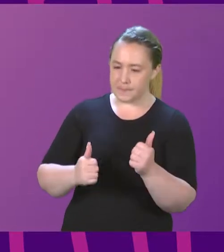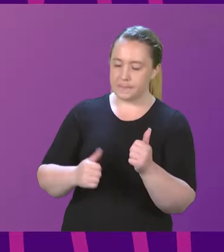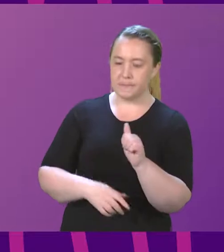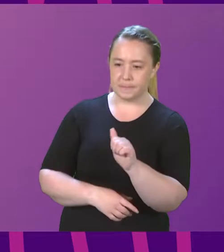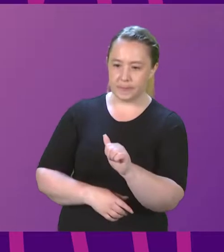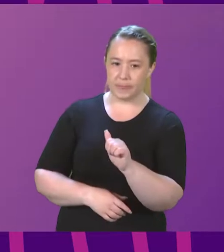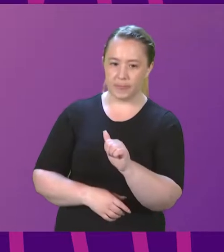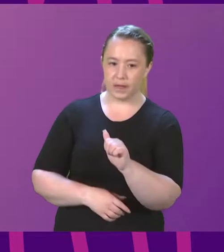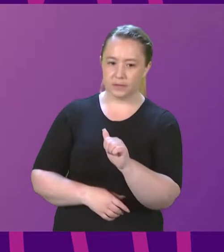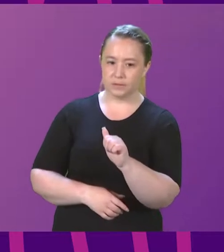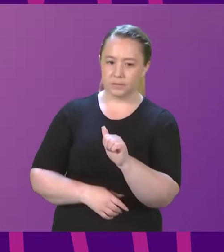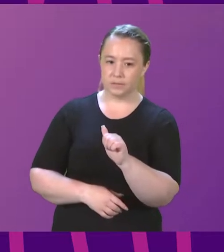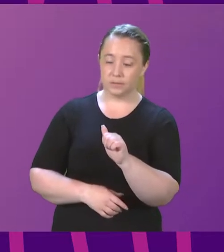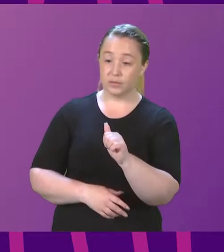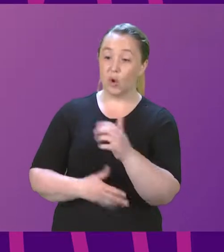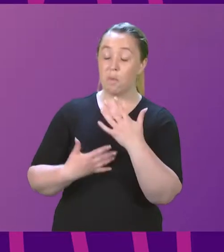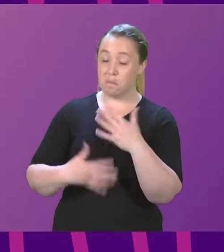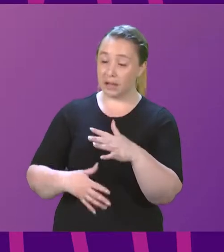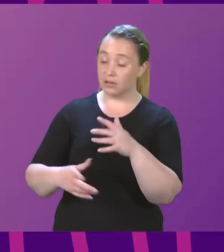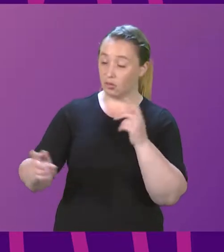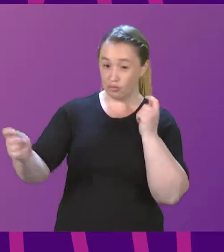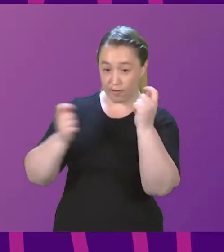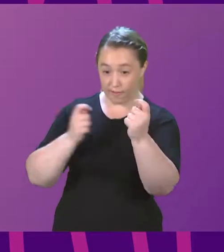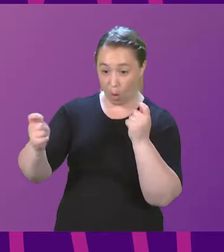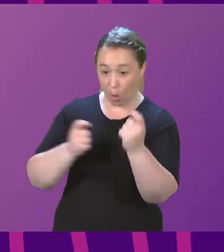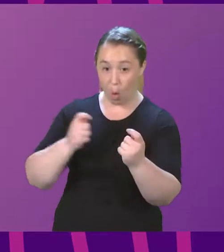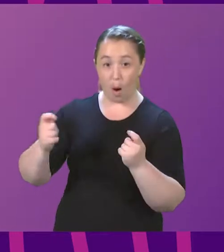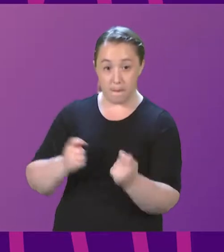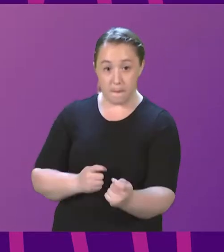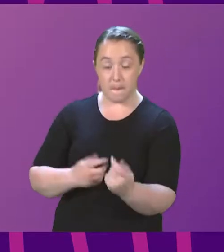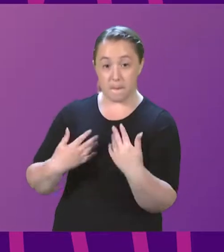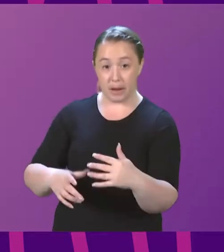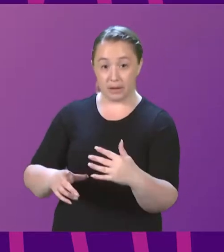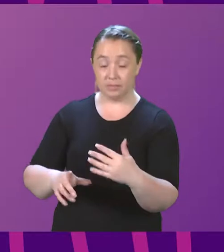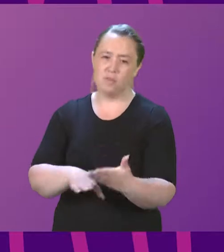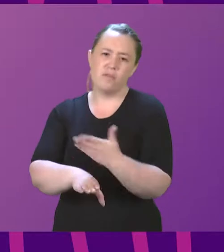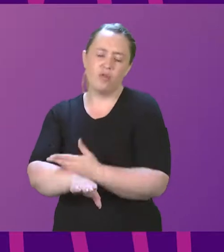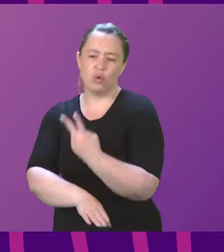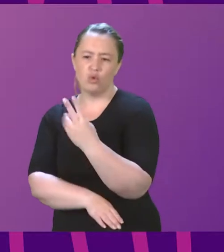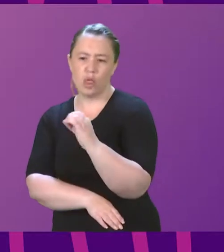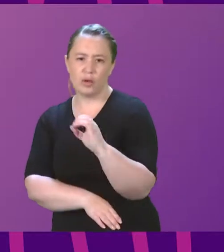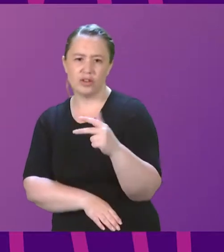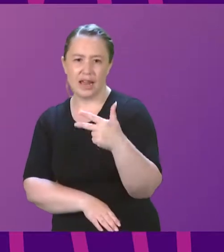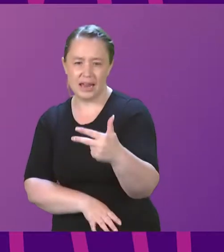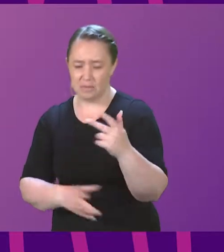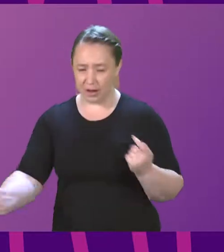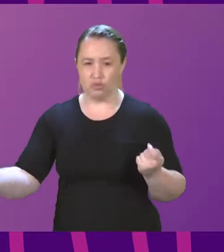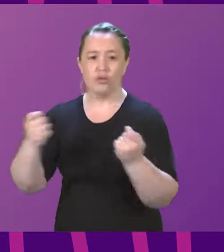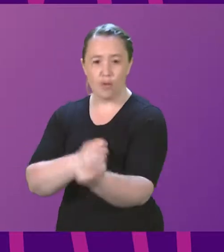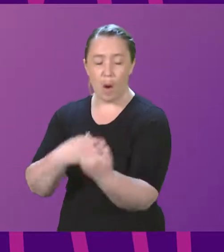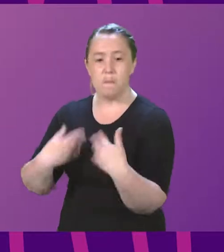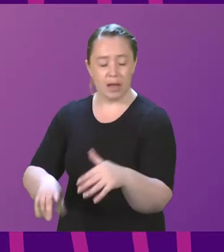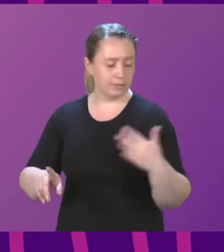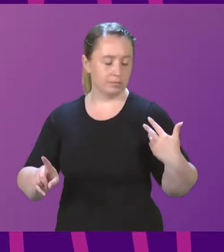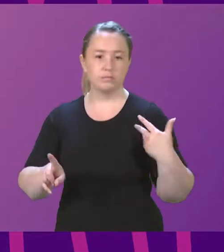a substantial set of reforms going over many years, and this was prior to 2008. So I think for clarity and